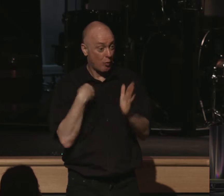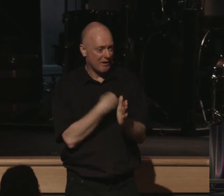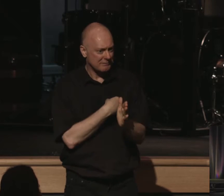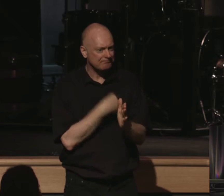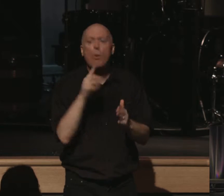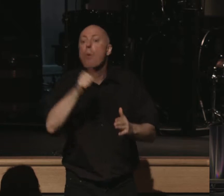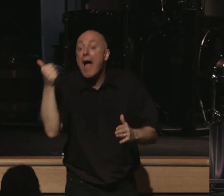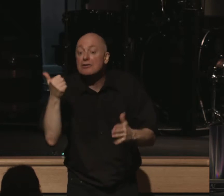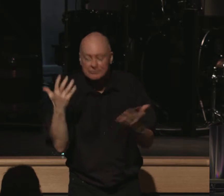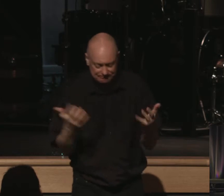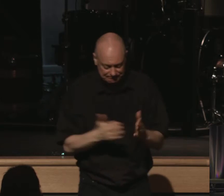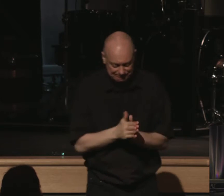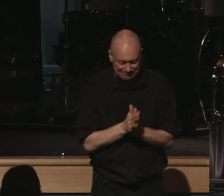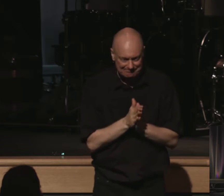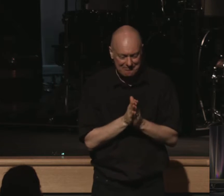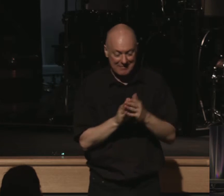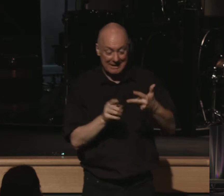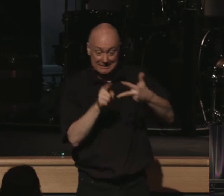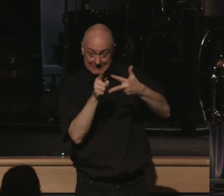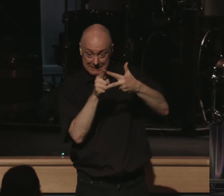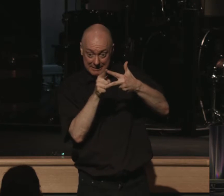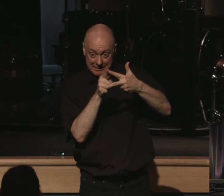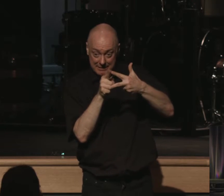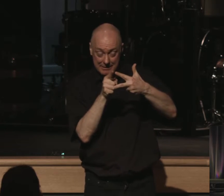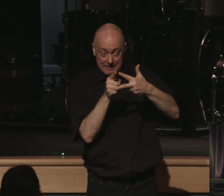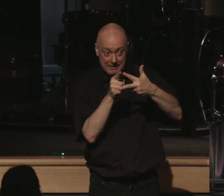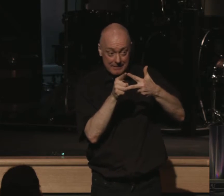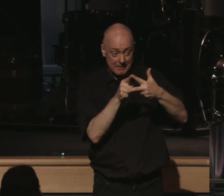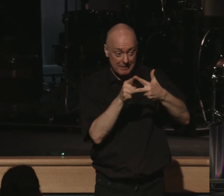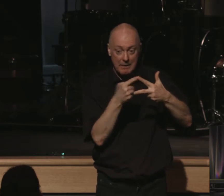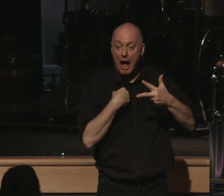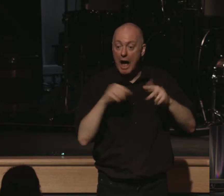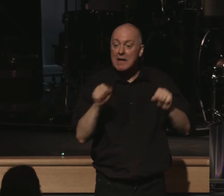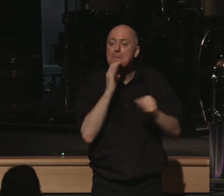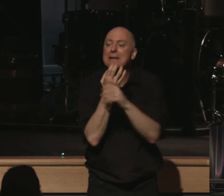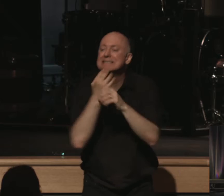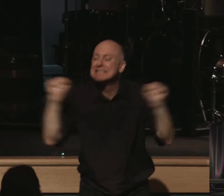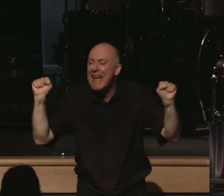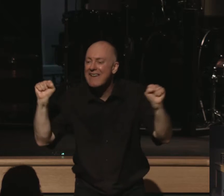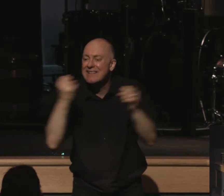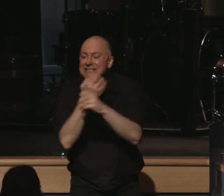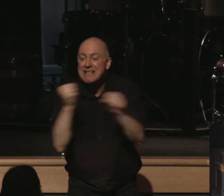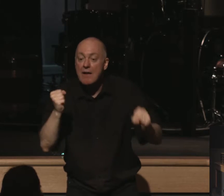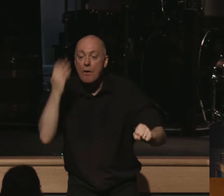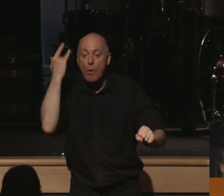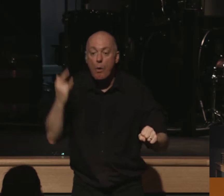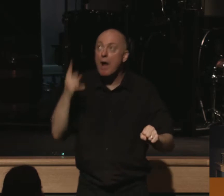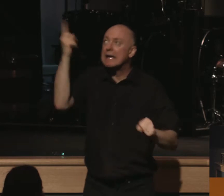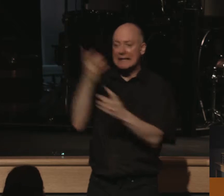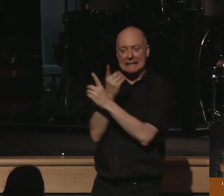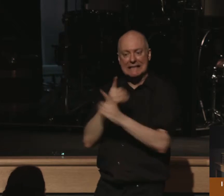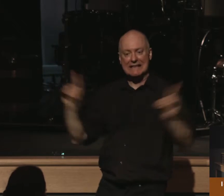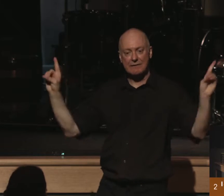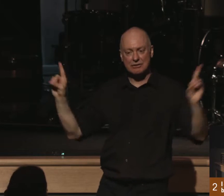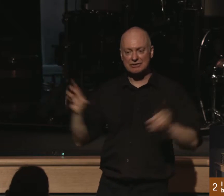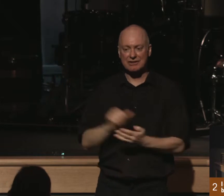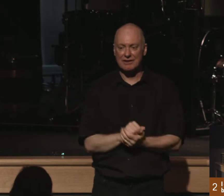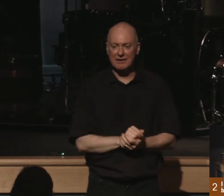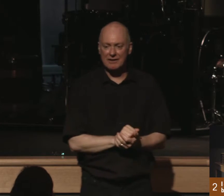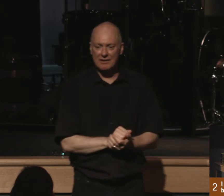What else will drive our love? I want you to see this secondly. Secondly, I can be safe. I can be safe because He delivers. The psalmist has